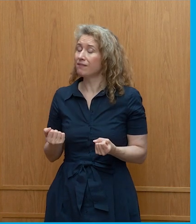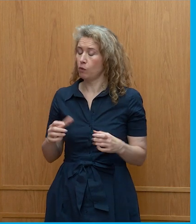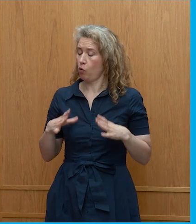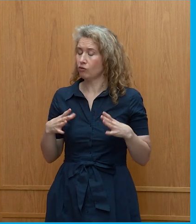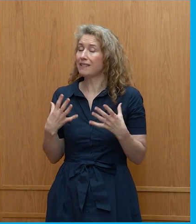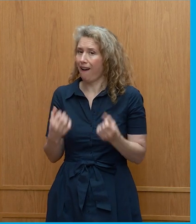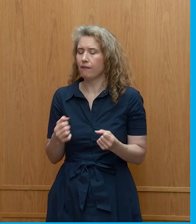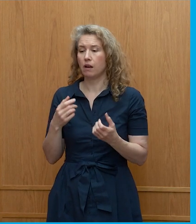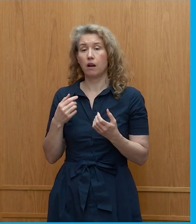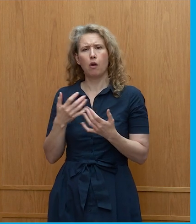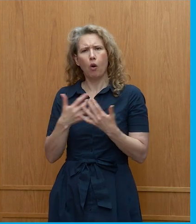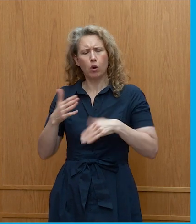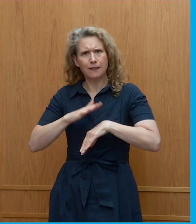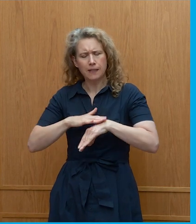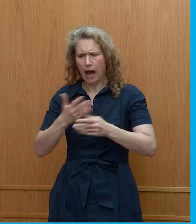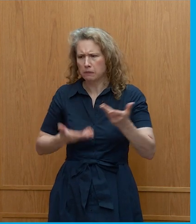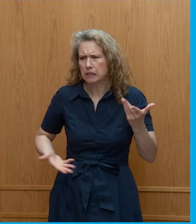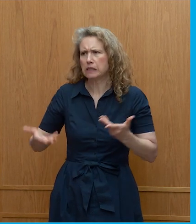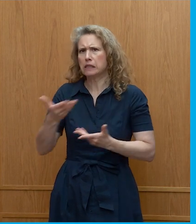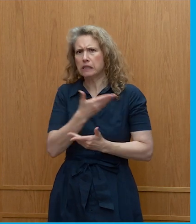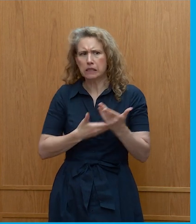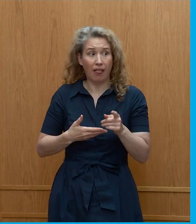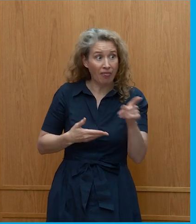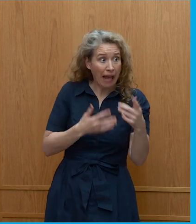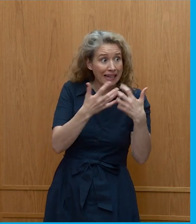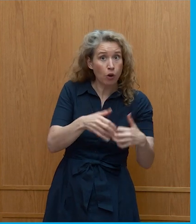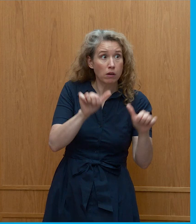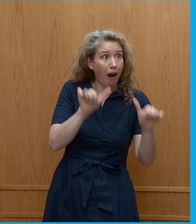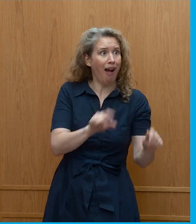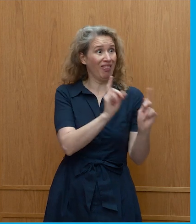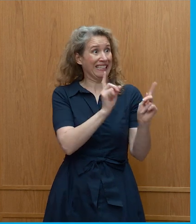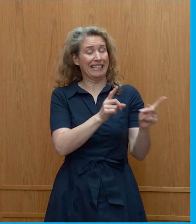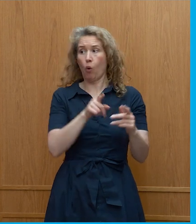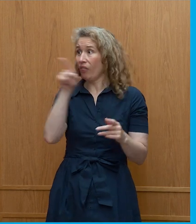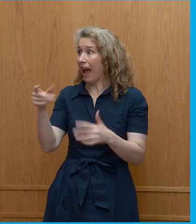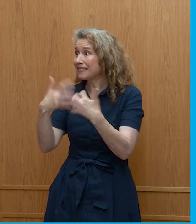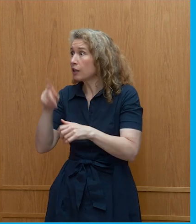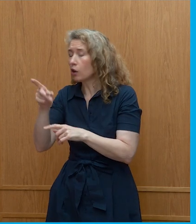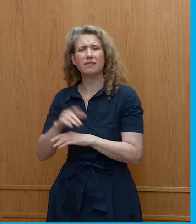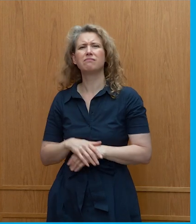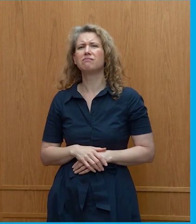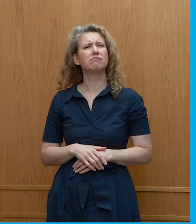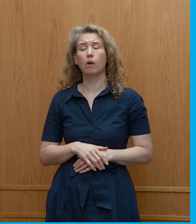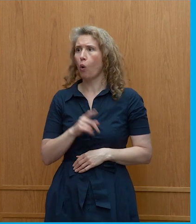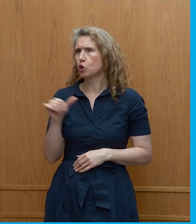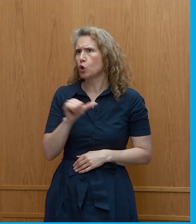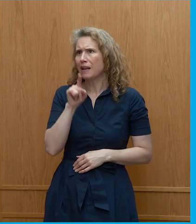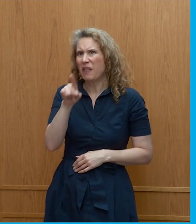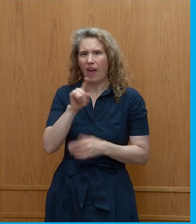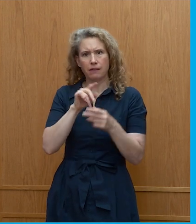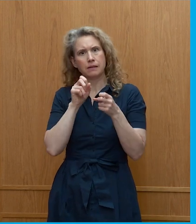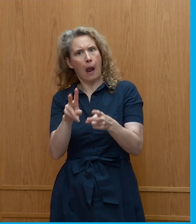So, spending a lot of time discussing whether it's this technology or that technology, whether it's exactly that colour of hydrogen